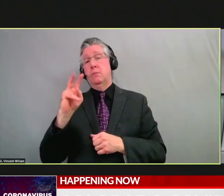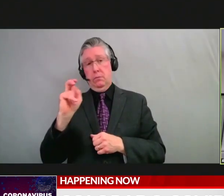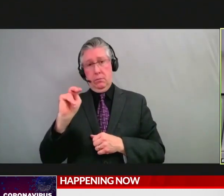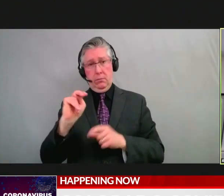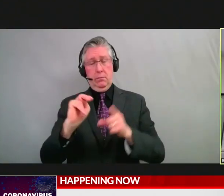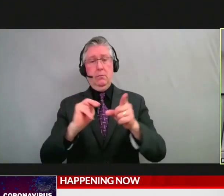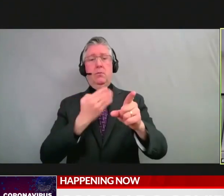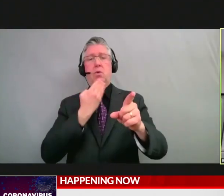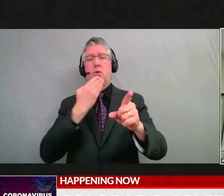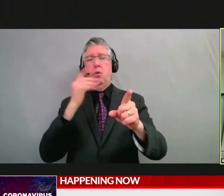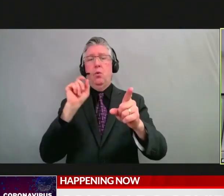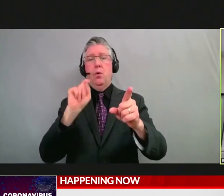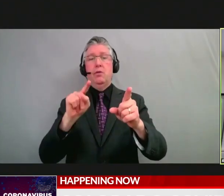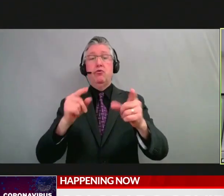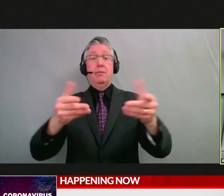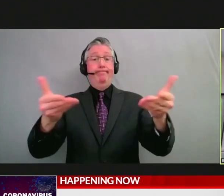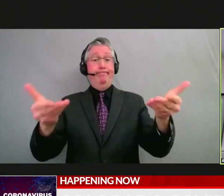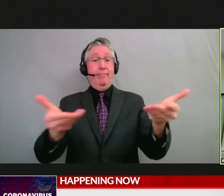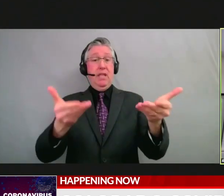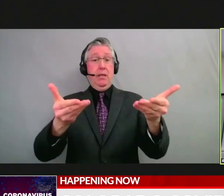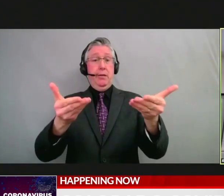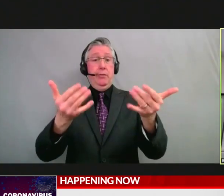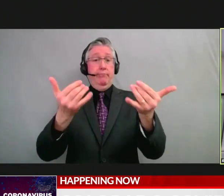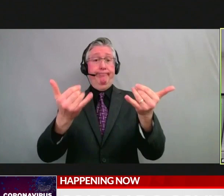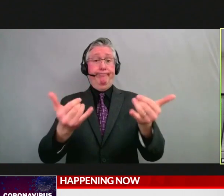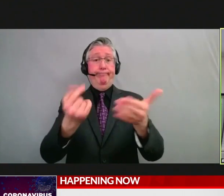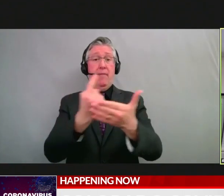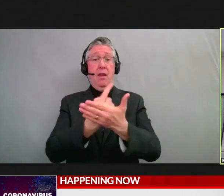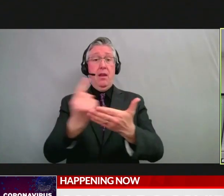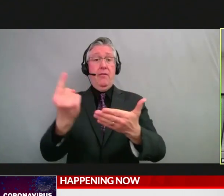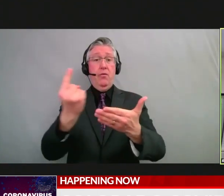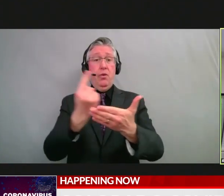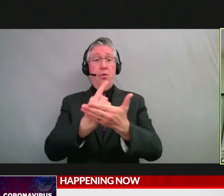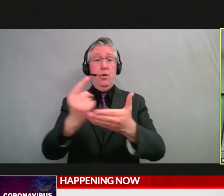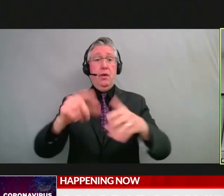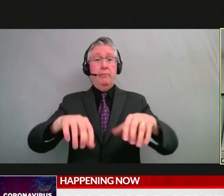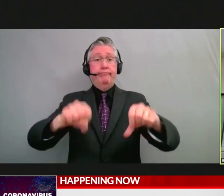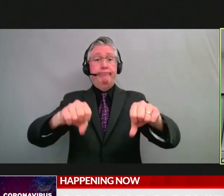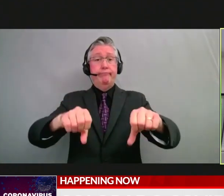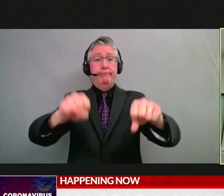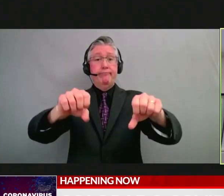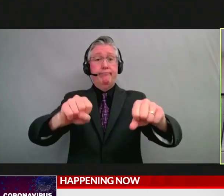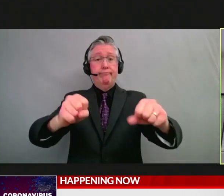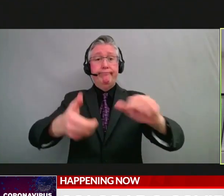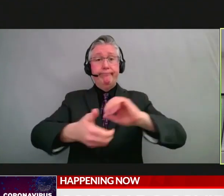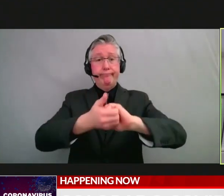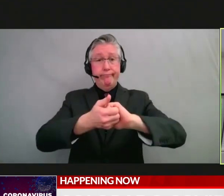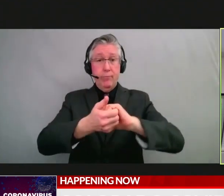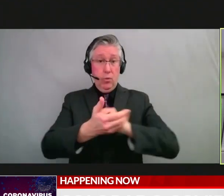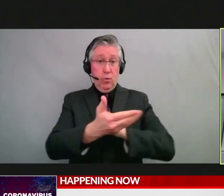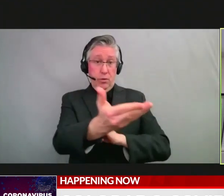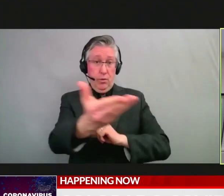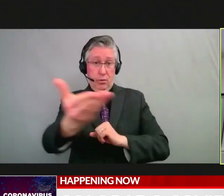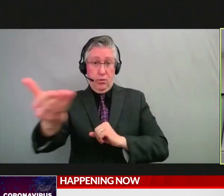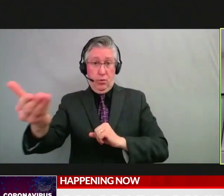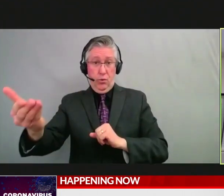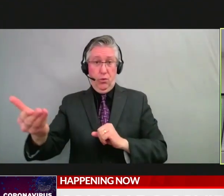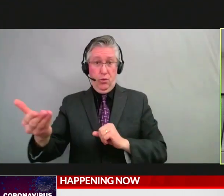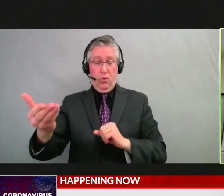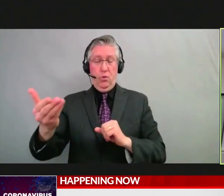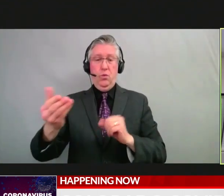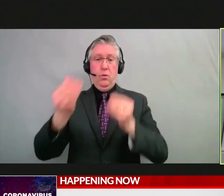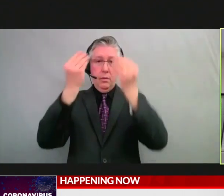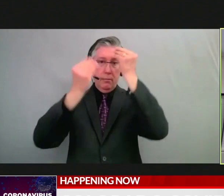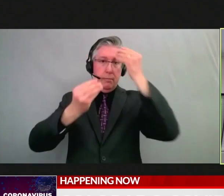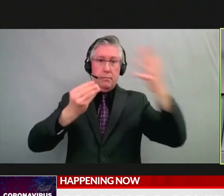we're here today. We're here every week to partner with you all and make sure that we're doing all that we can to